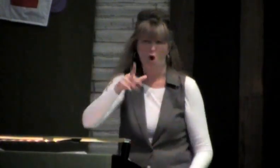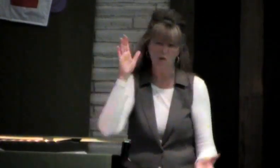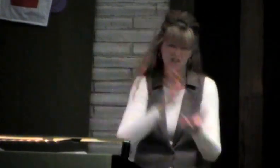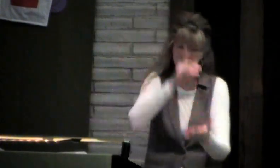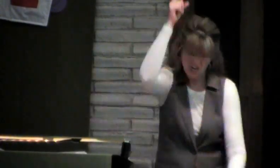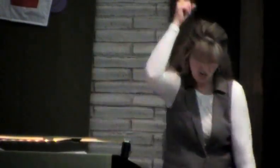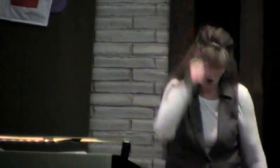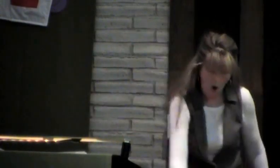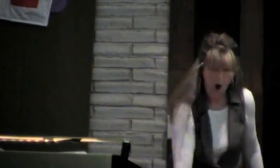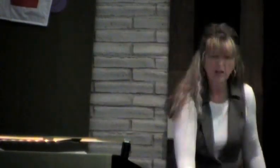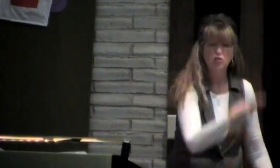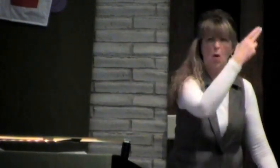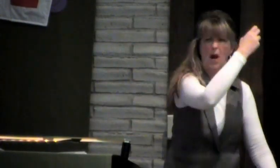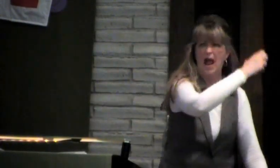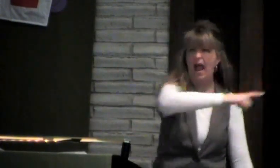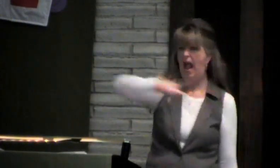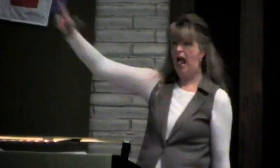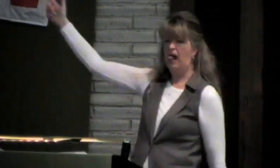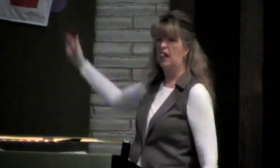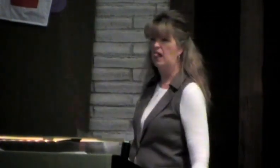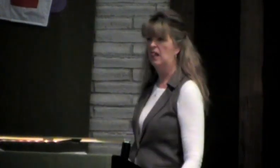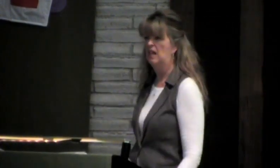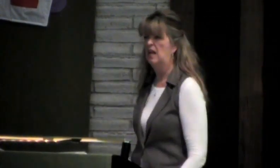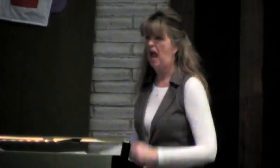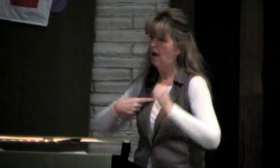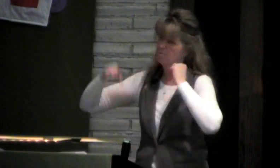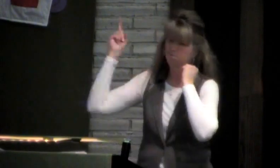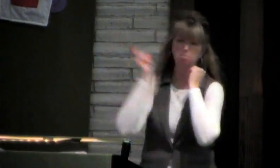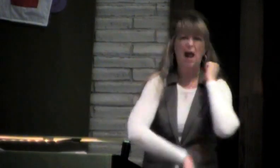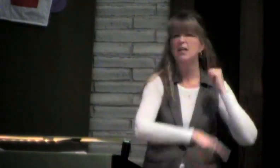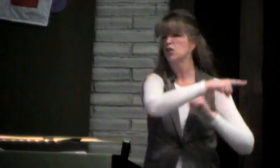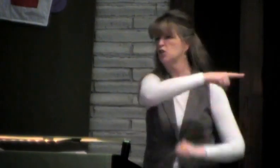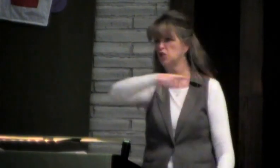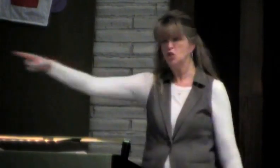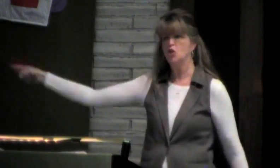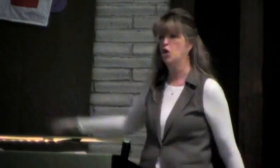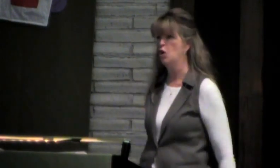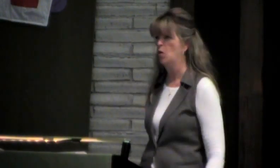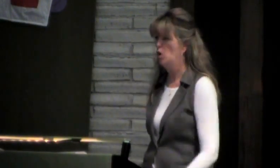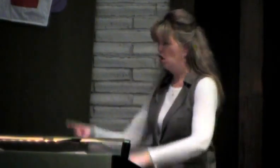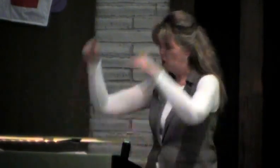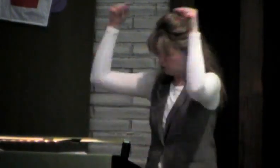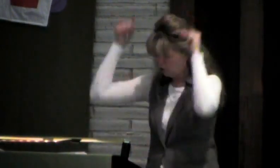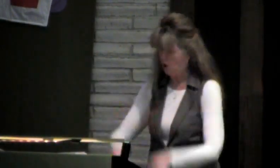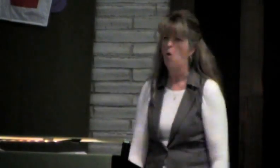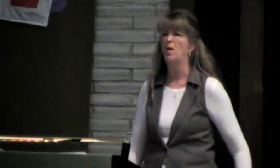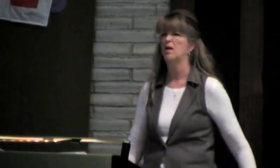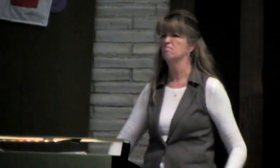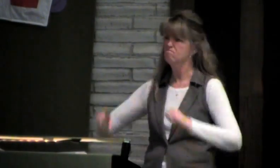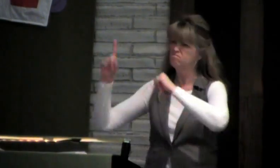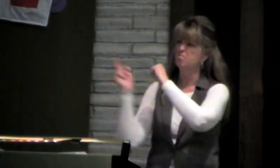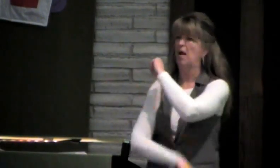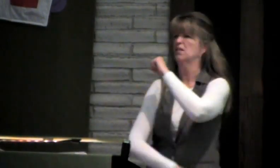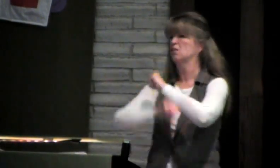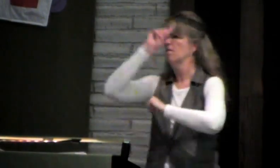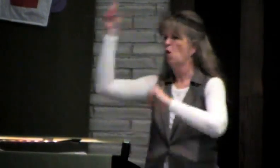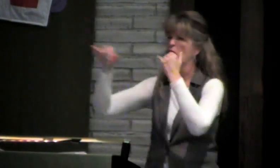If you believe in Jesus, great. If you don't, you're going to hell. You're going to eternal punishment and